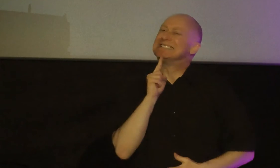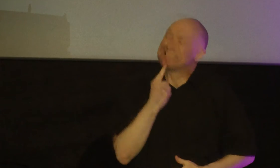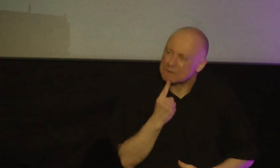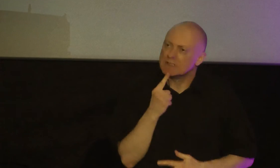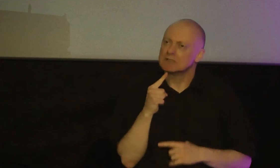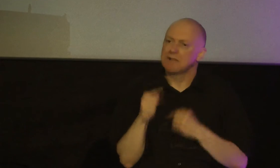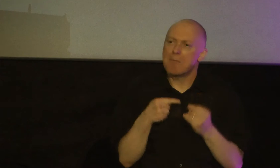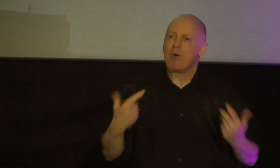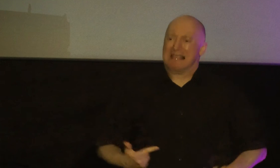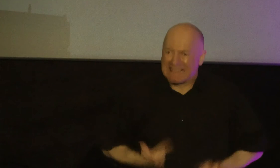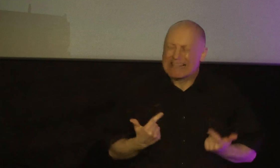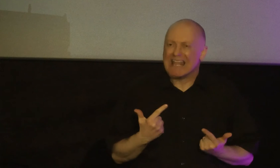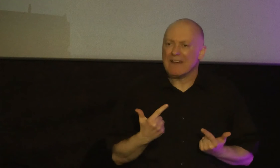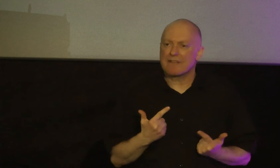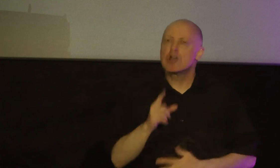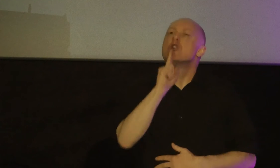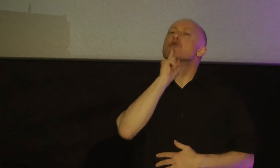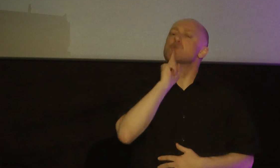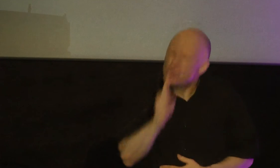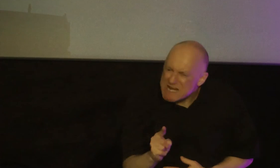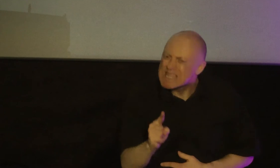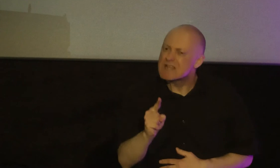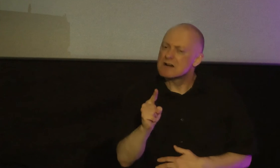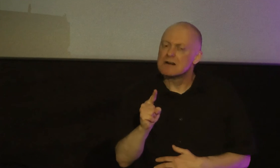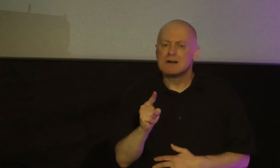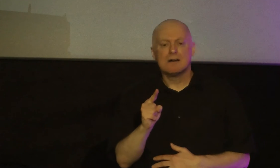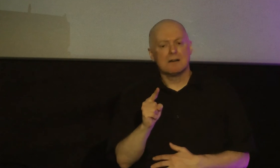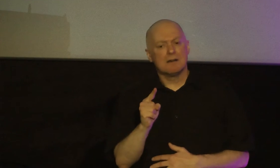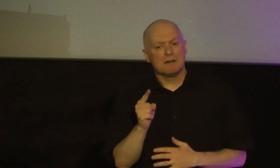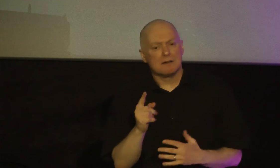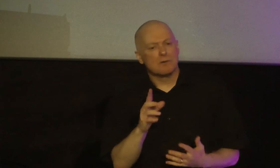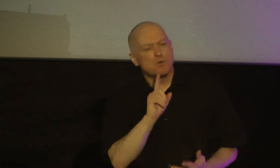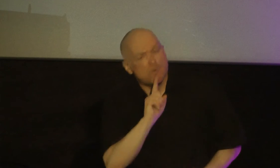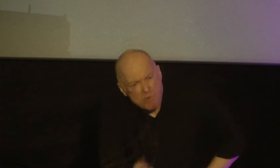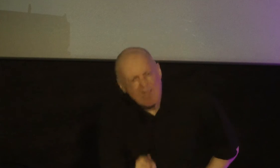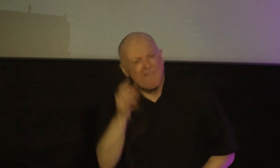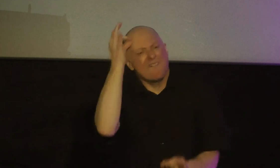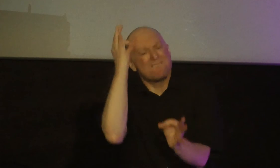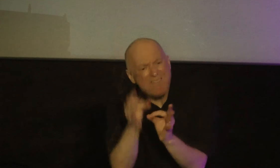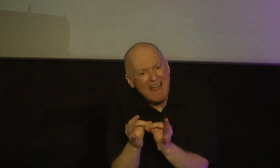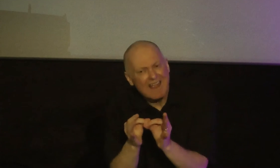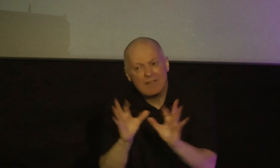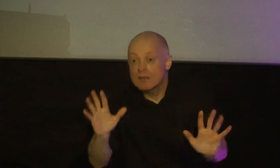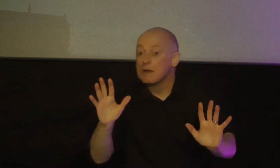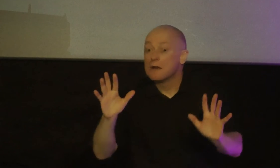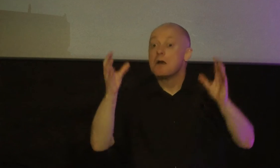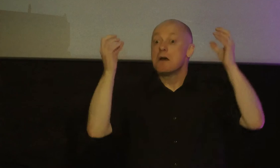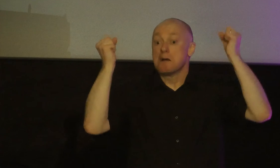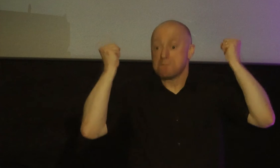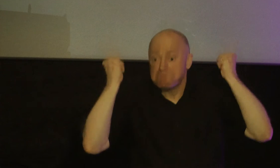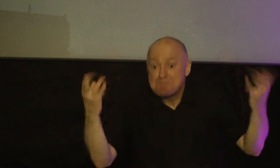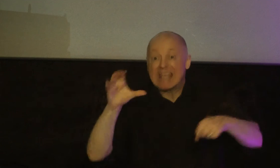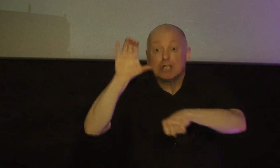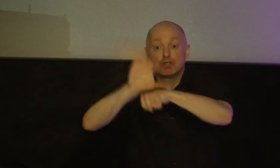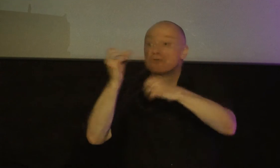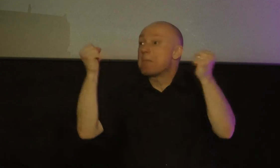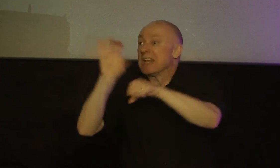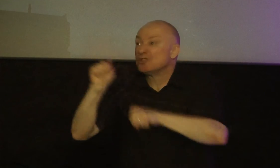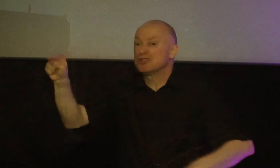living out a real authentic sincere faith because listen there are a lot of churches full of a lot a